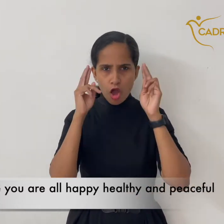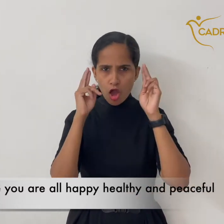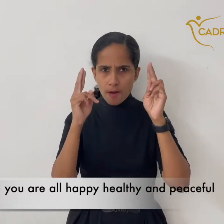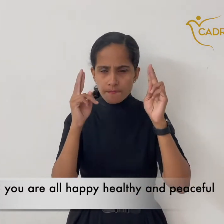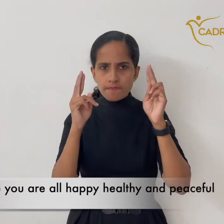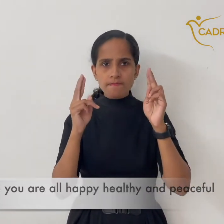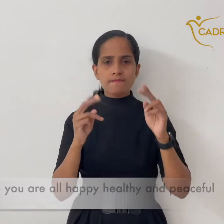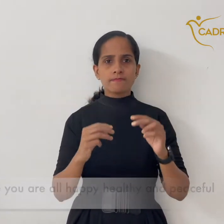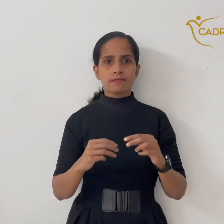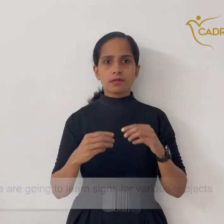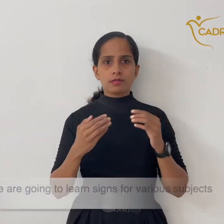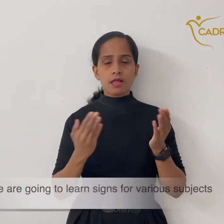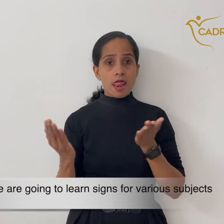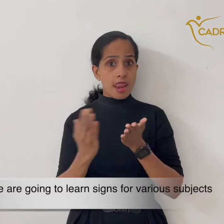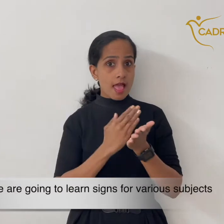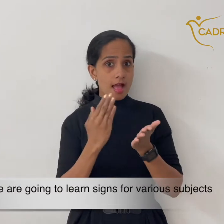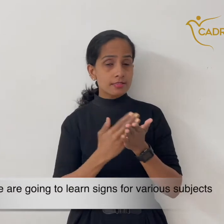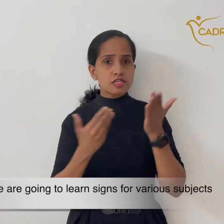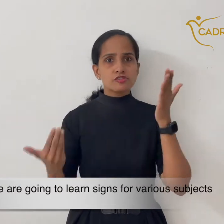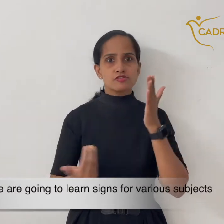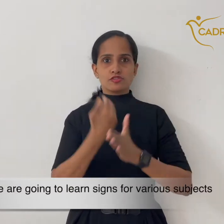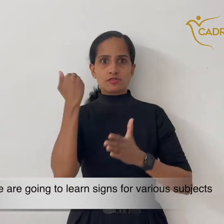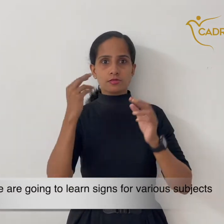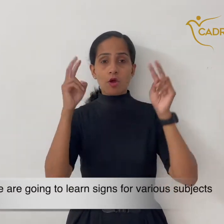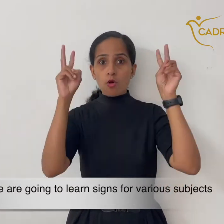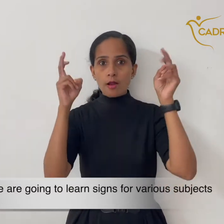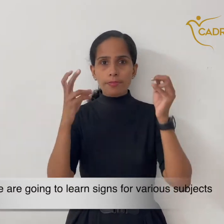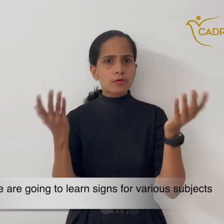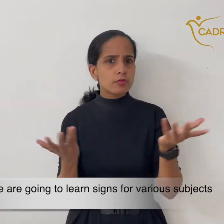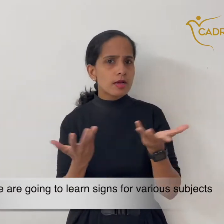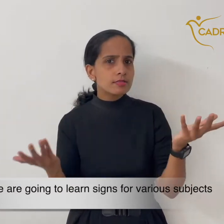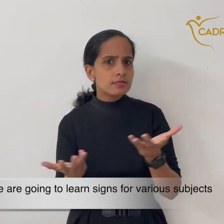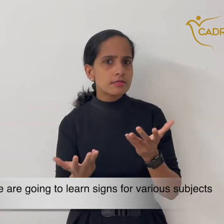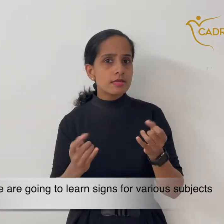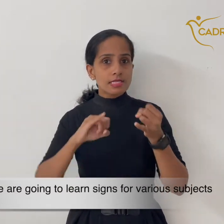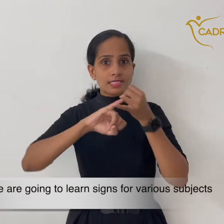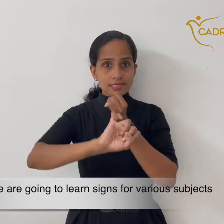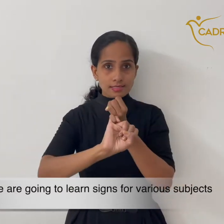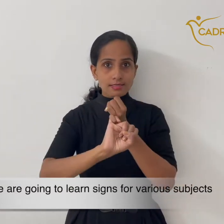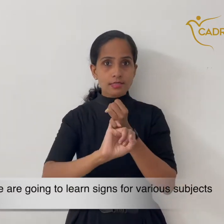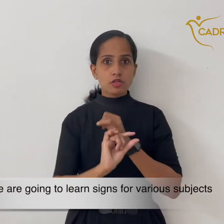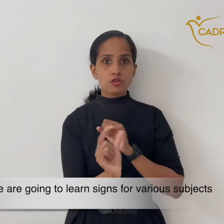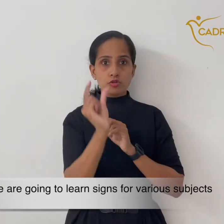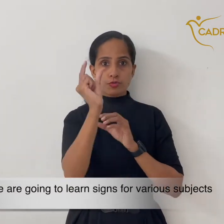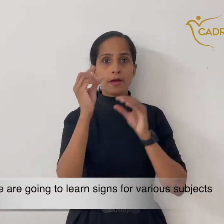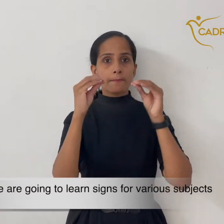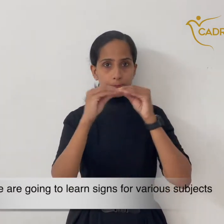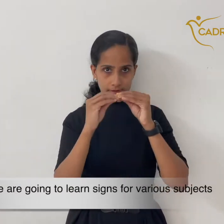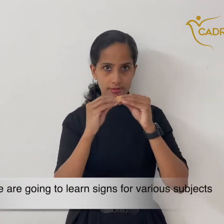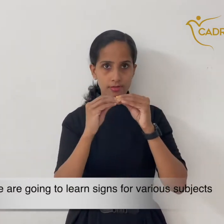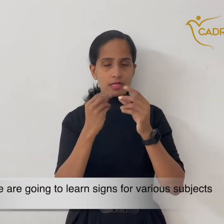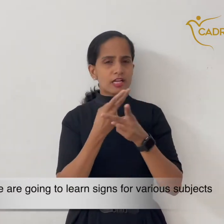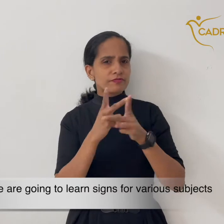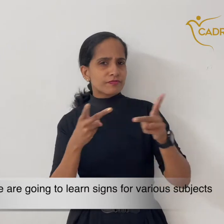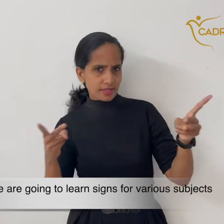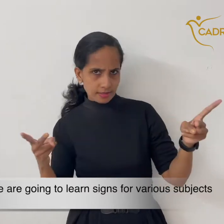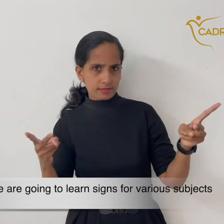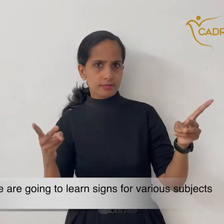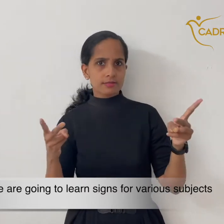peaceful in this new lesson we are going to learn signs